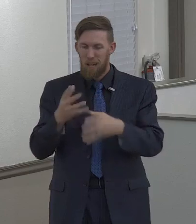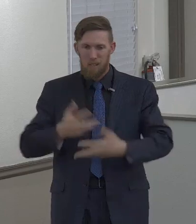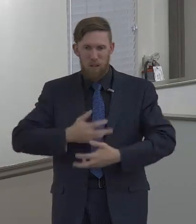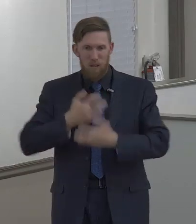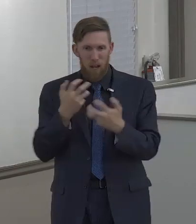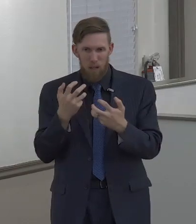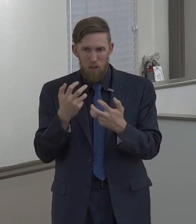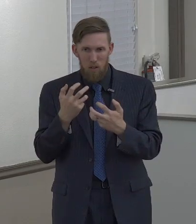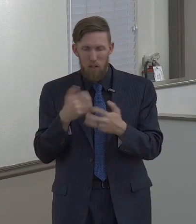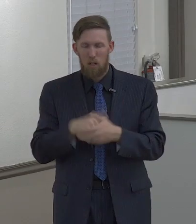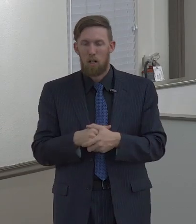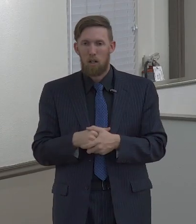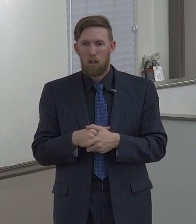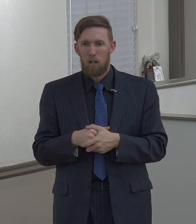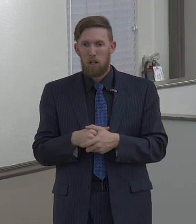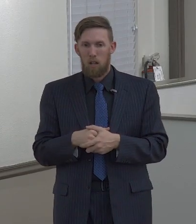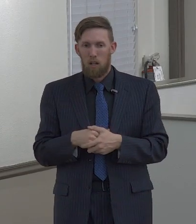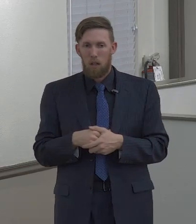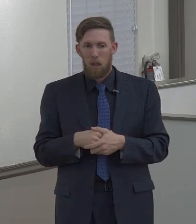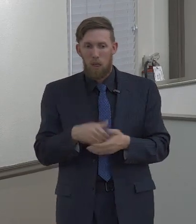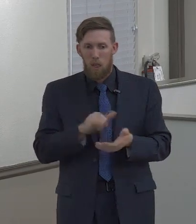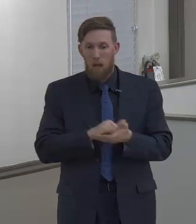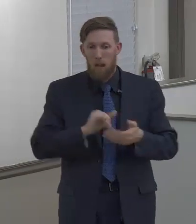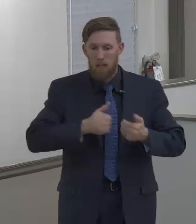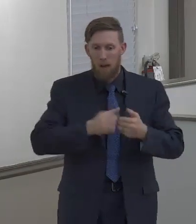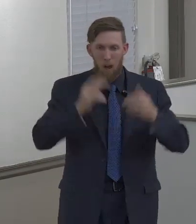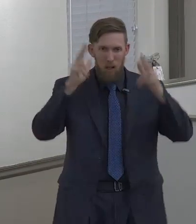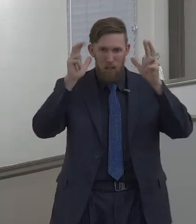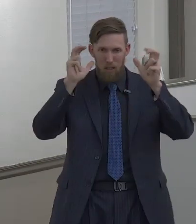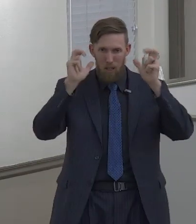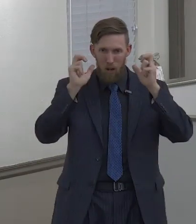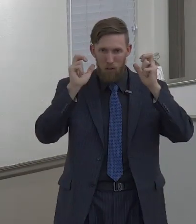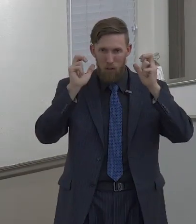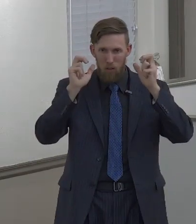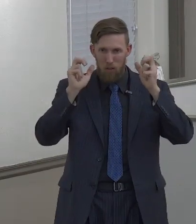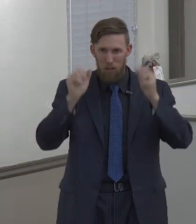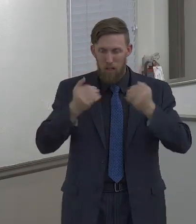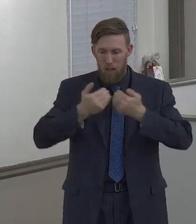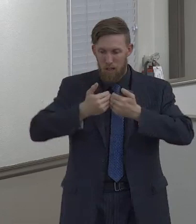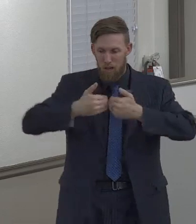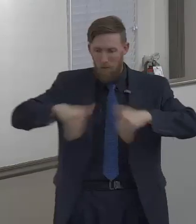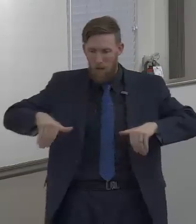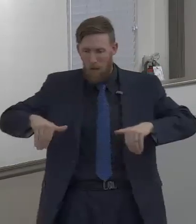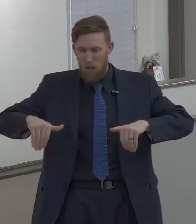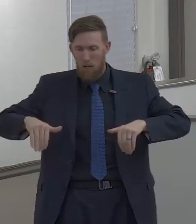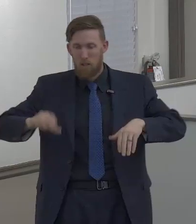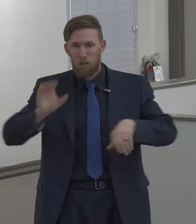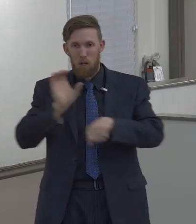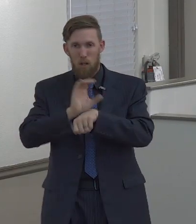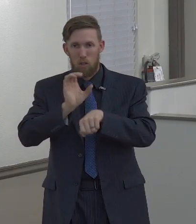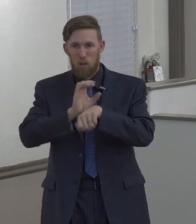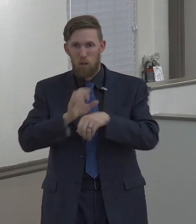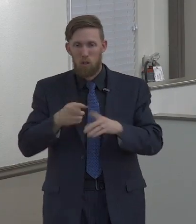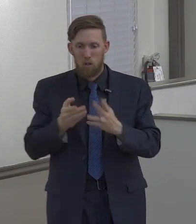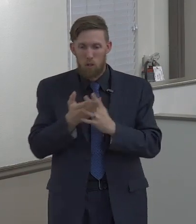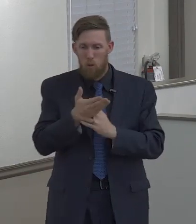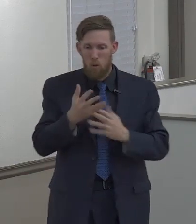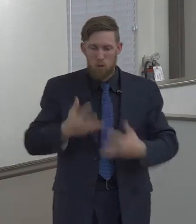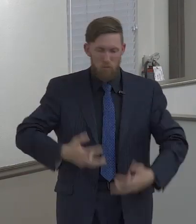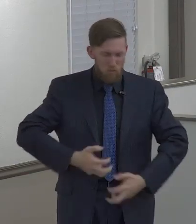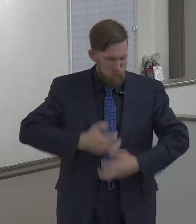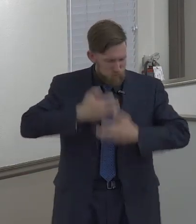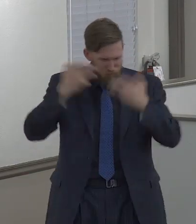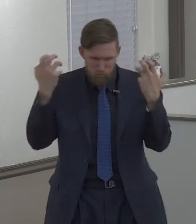and contention into the church. This is how the devil divides the church, through anger, through wrath and